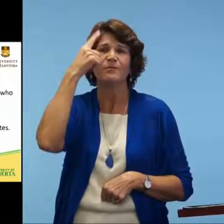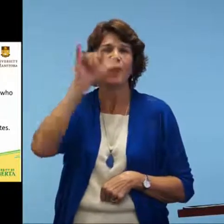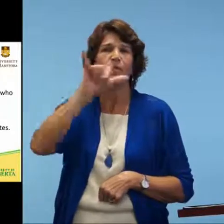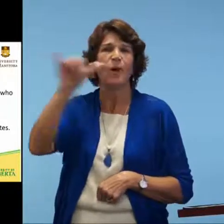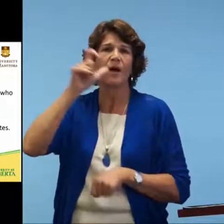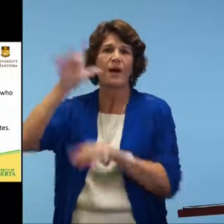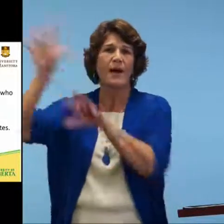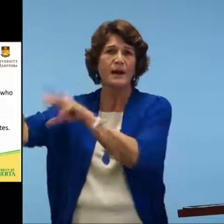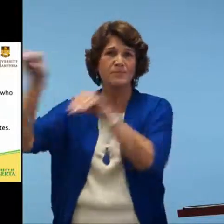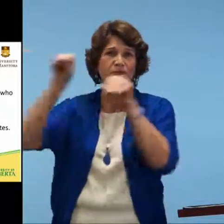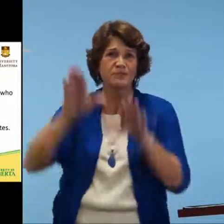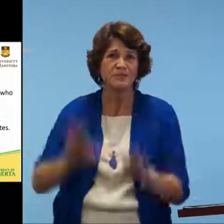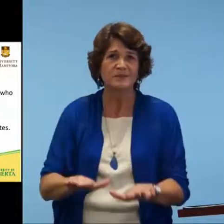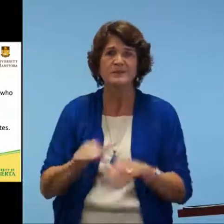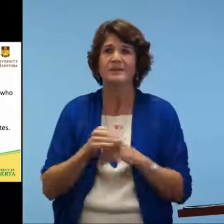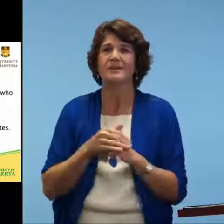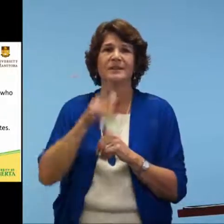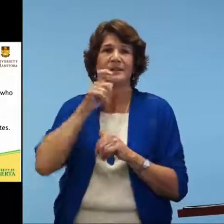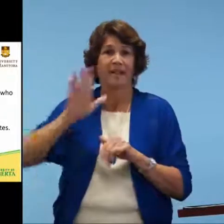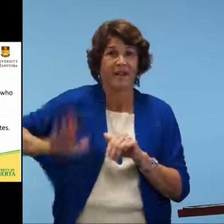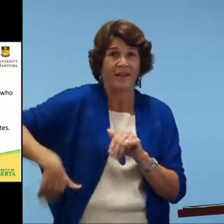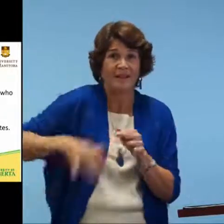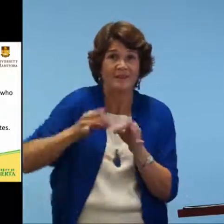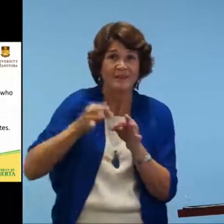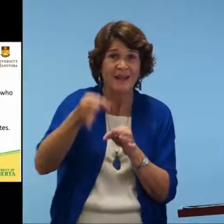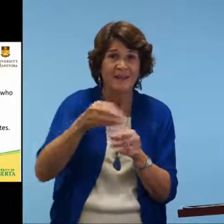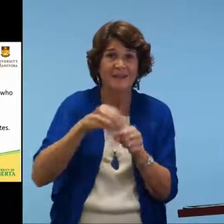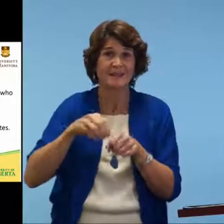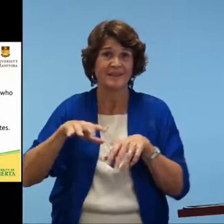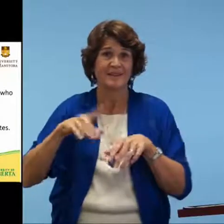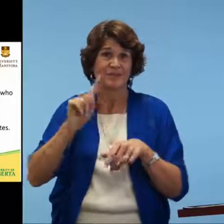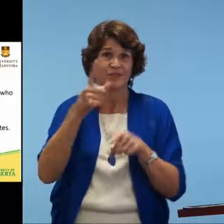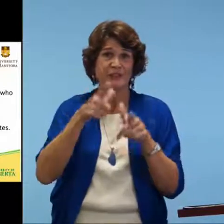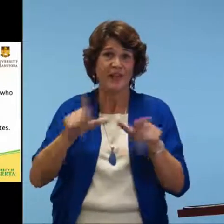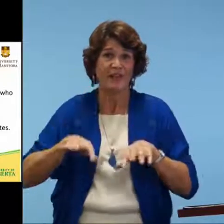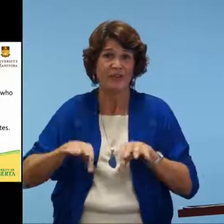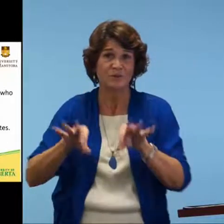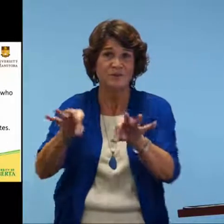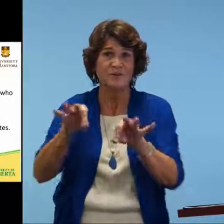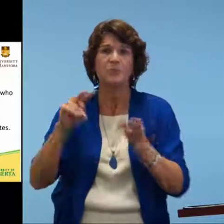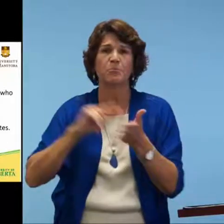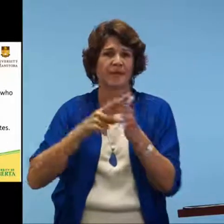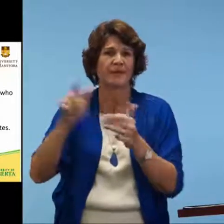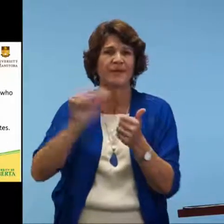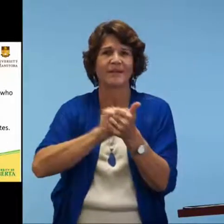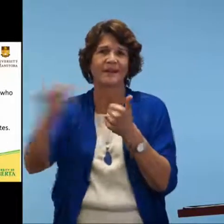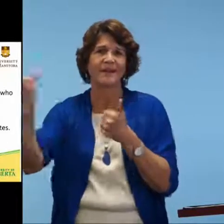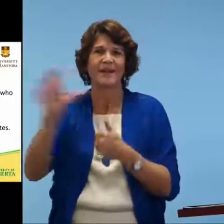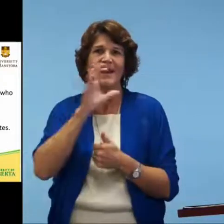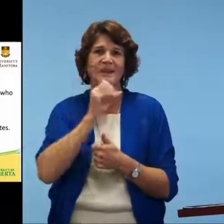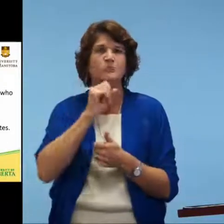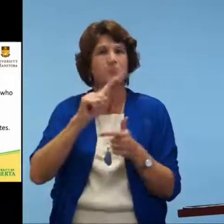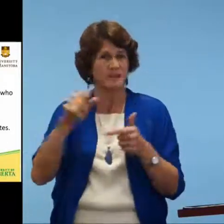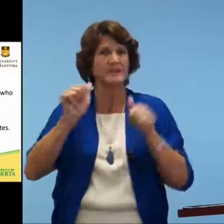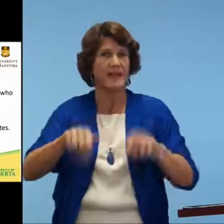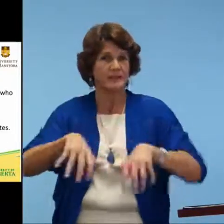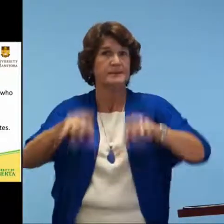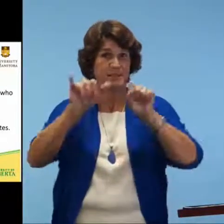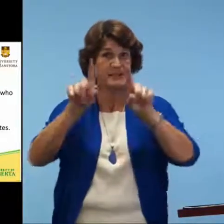13? The answer is yes. So we look at using these tools for immigrants or students who are delayed